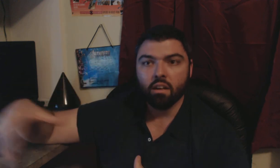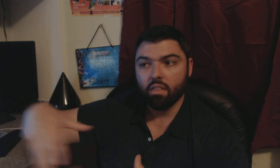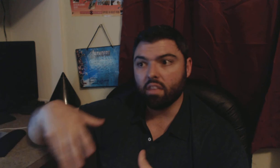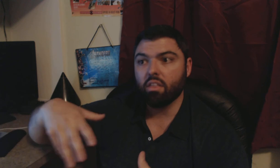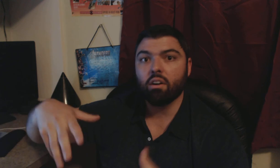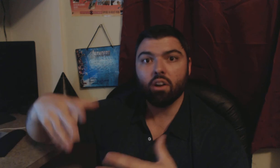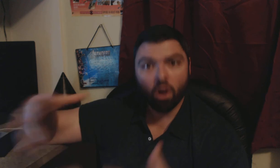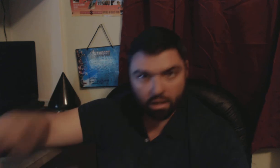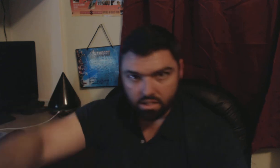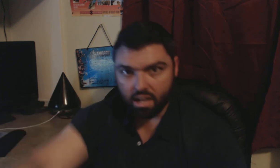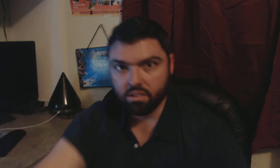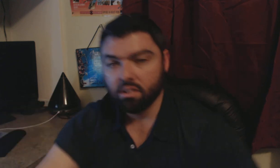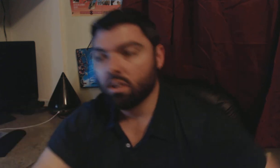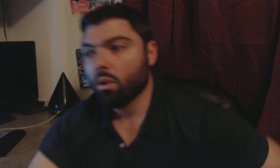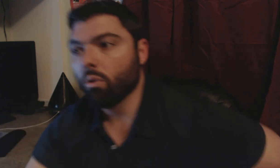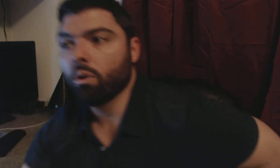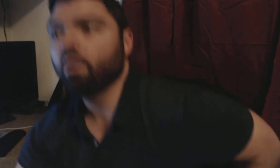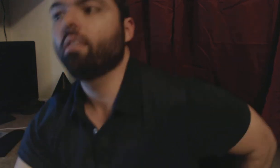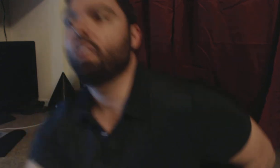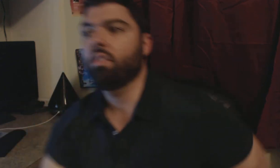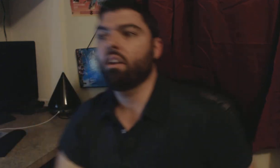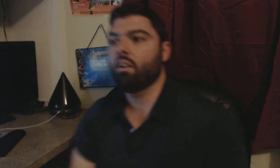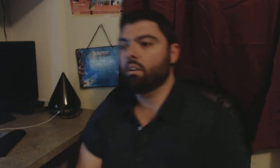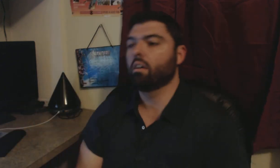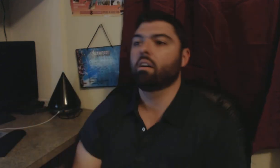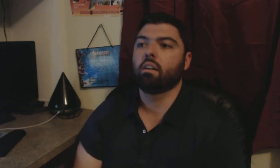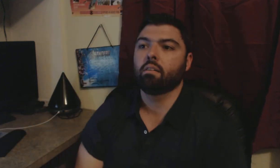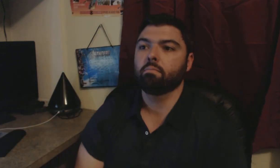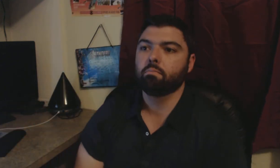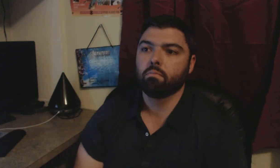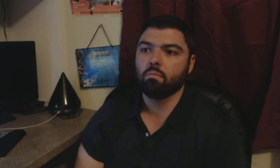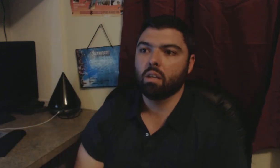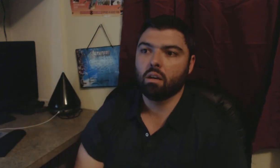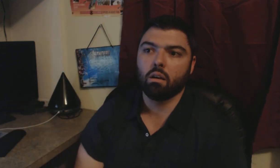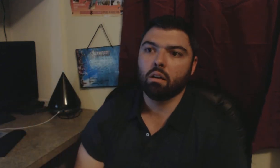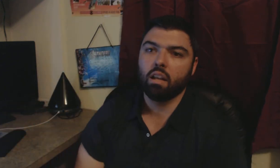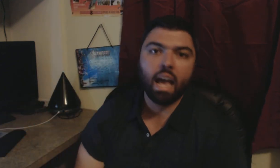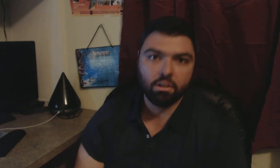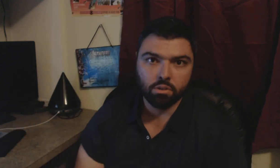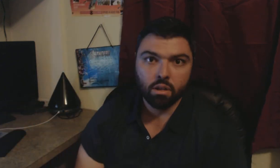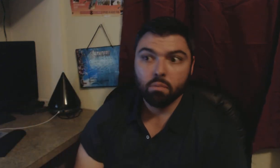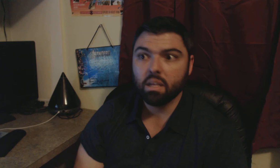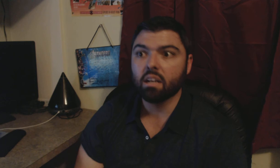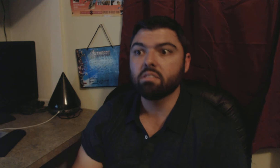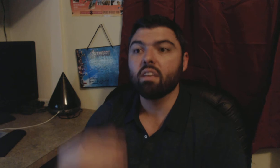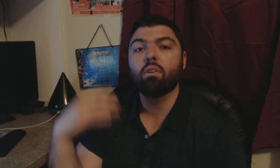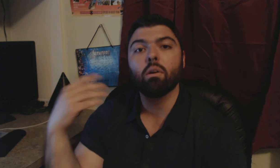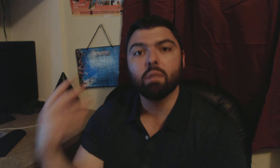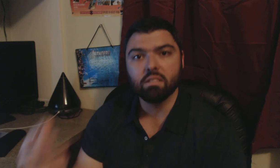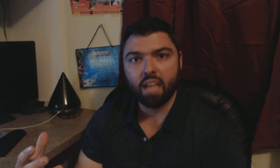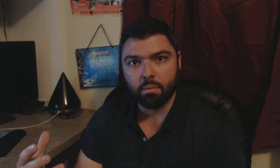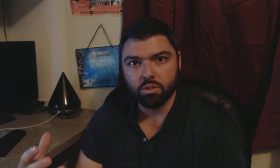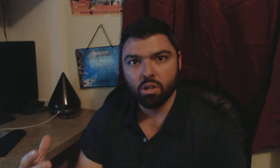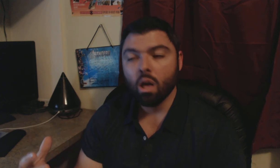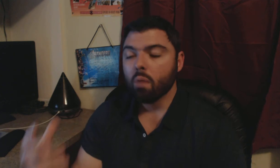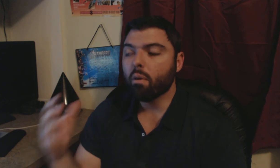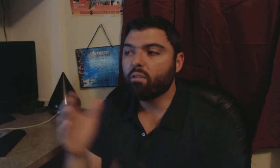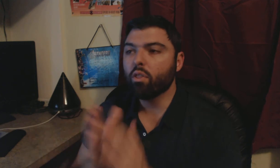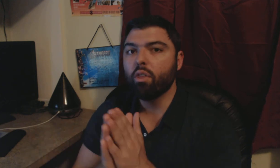that they're an architect or that they're uh uh uh uh actor because they've already been established but for